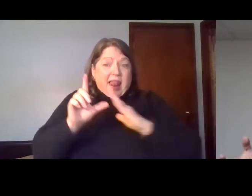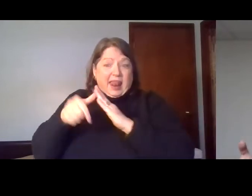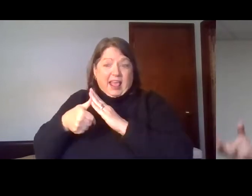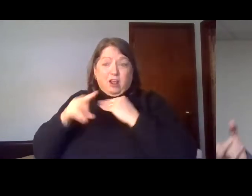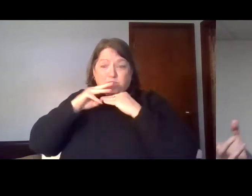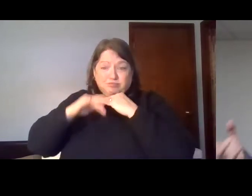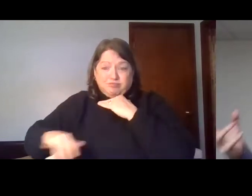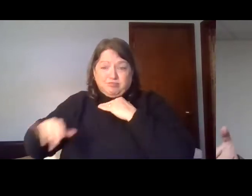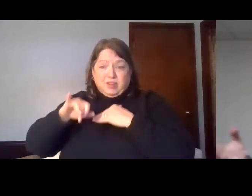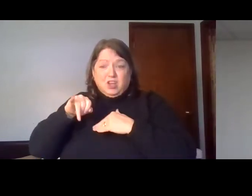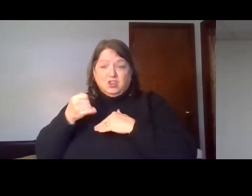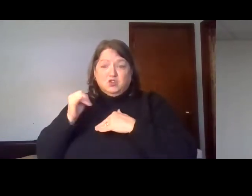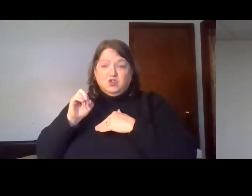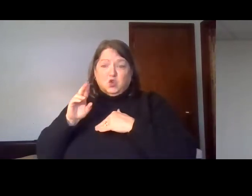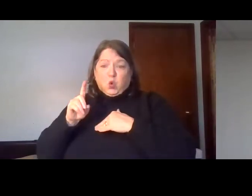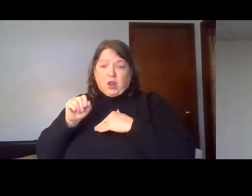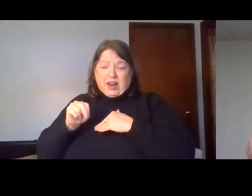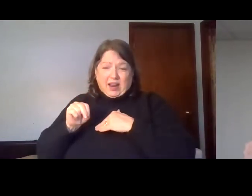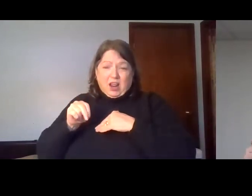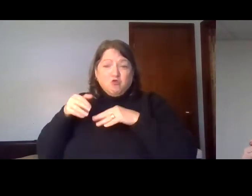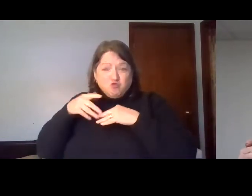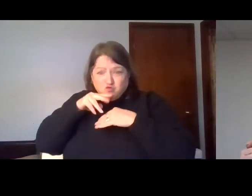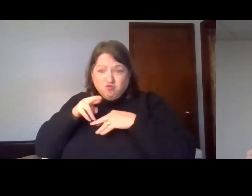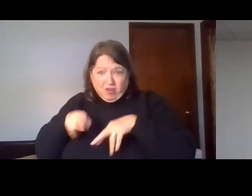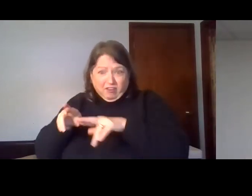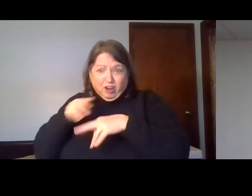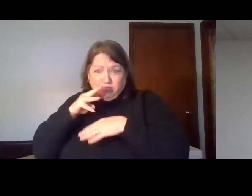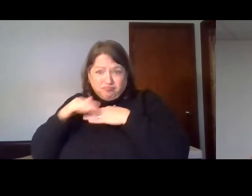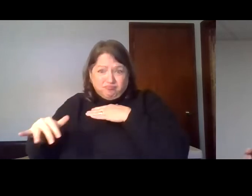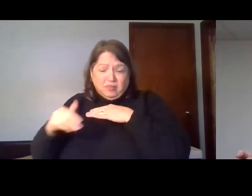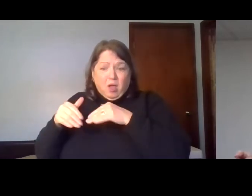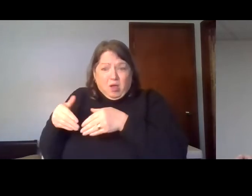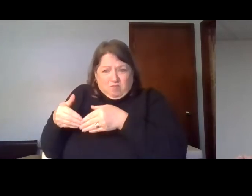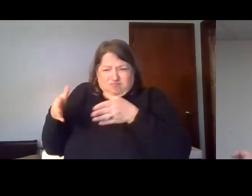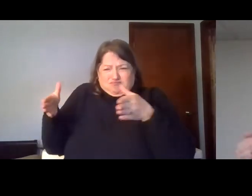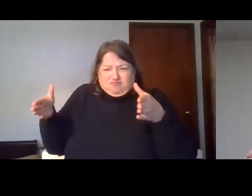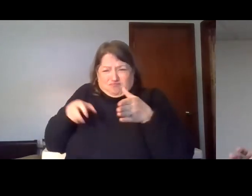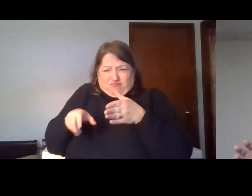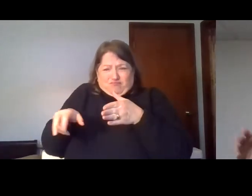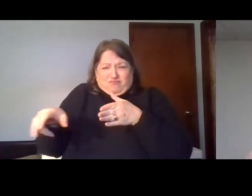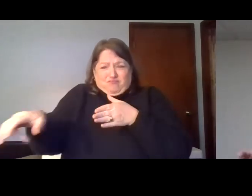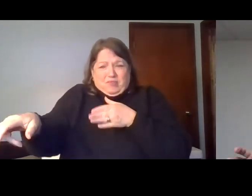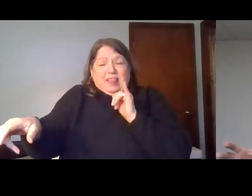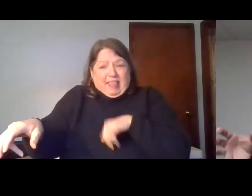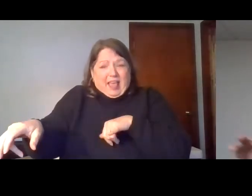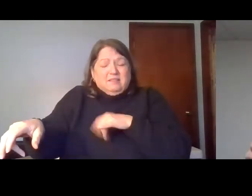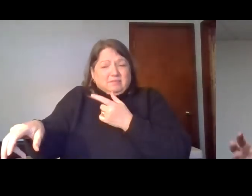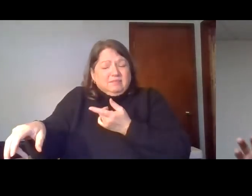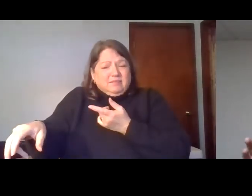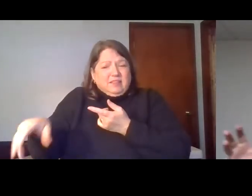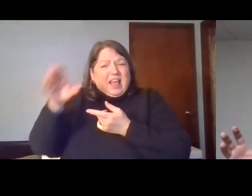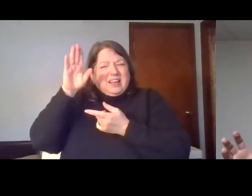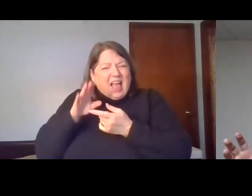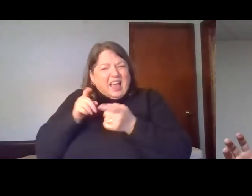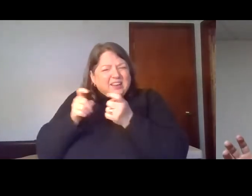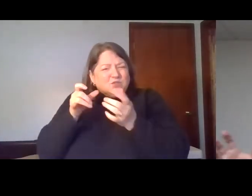authority over the seas. And then, in the second part of verse 4, we read about Bashan and Carmel and Lebanon.